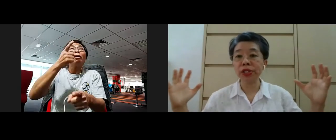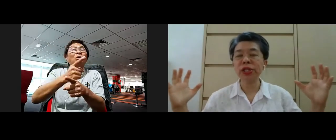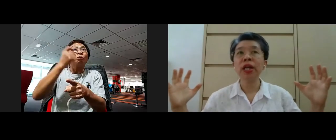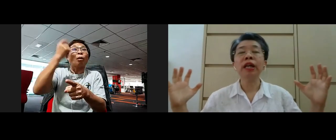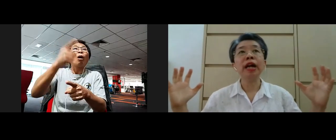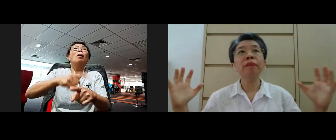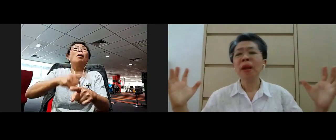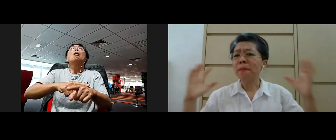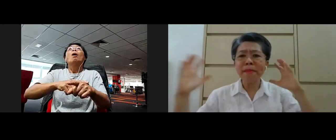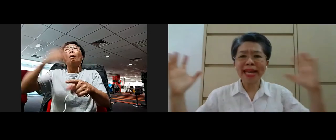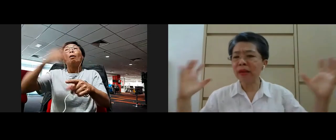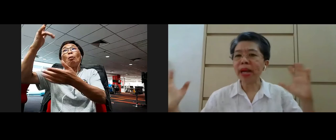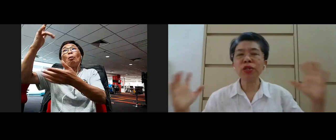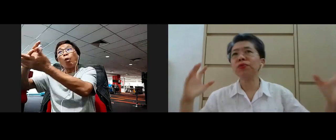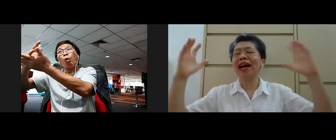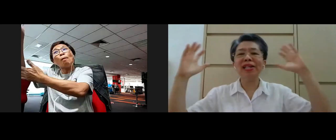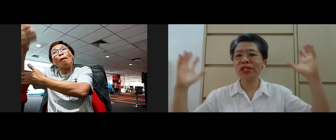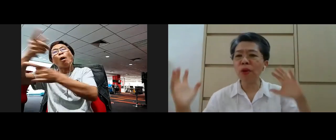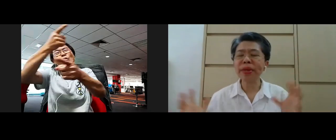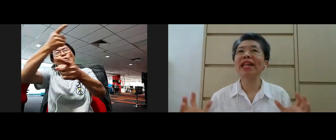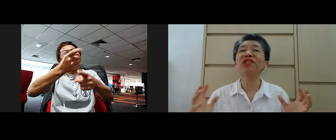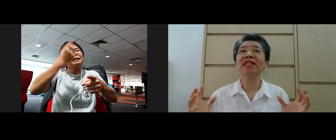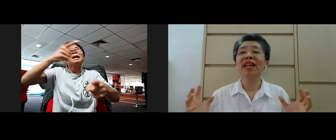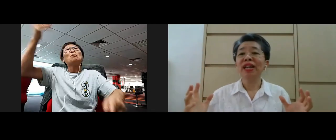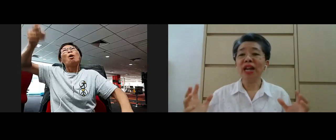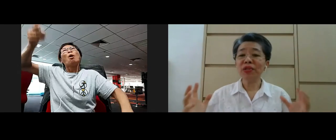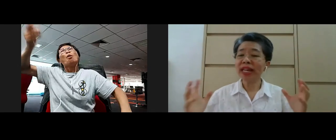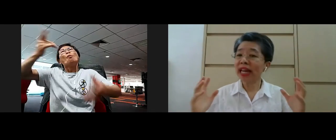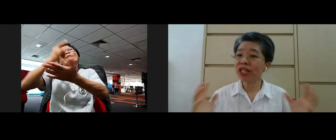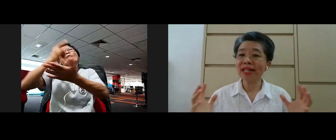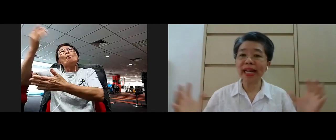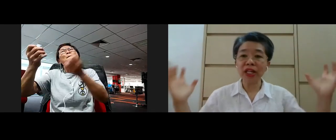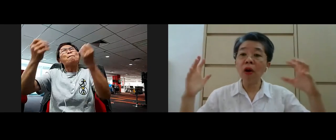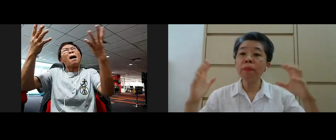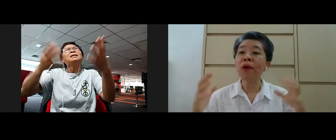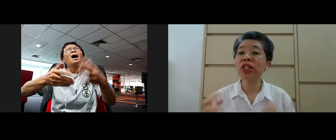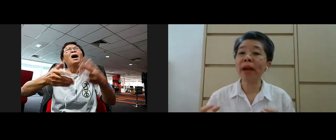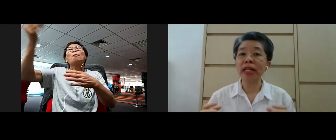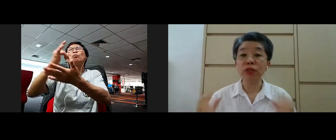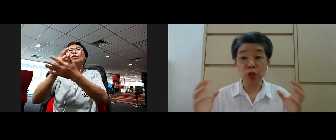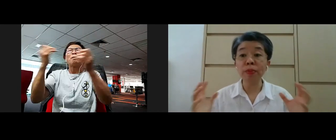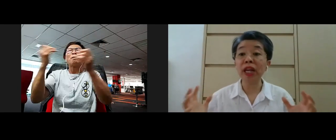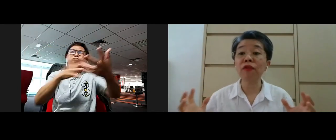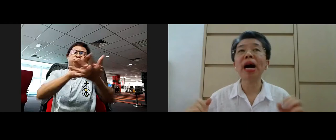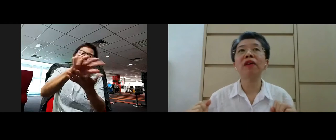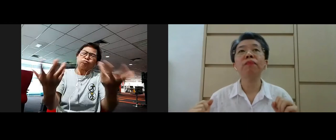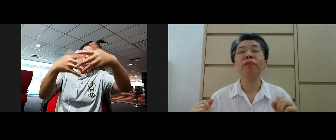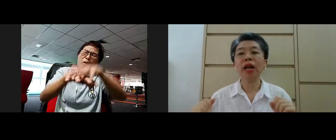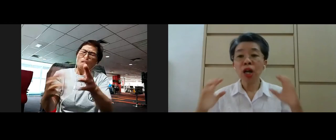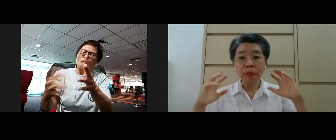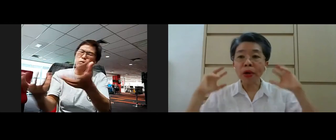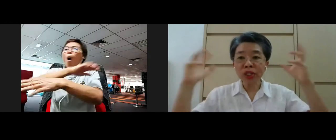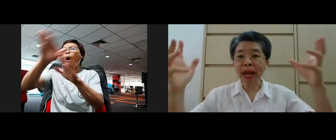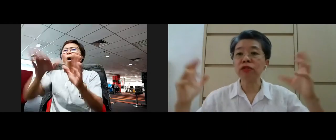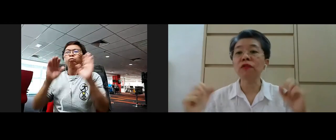discourses many many suttas combination you can actually see that it all points back to noble evil path